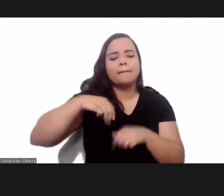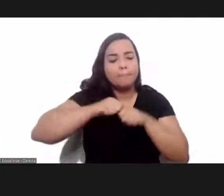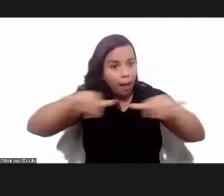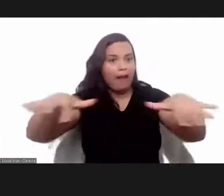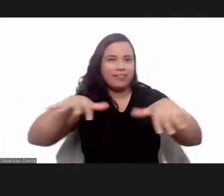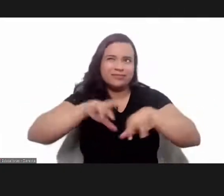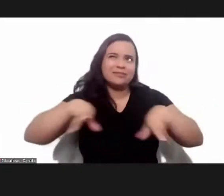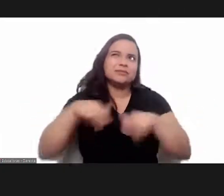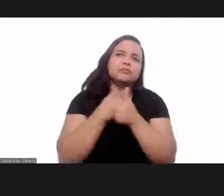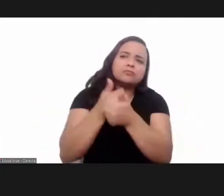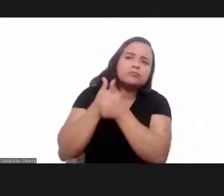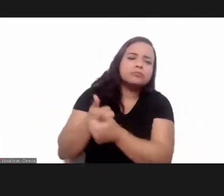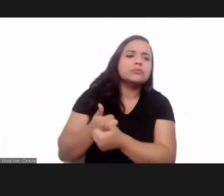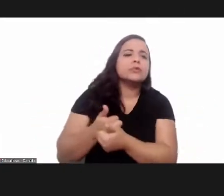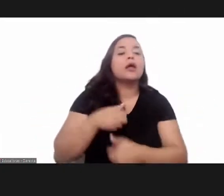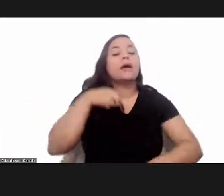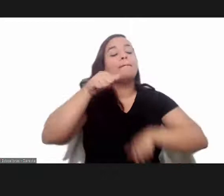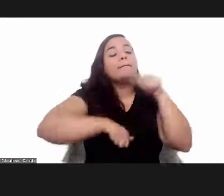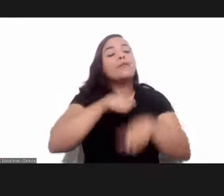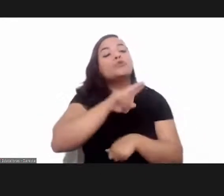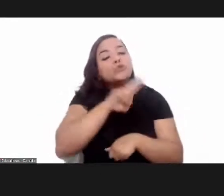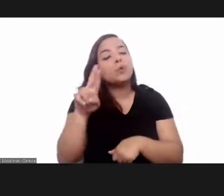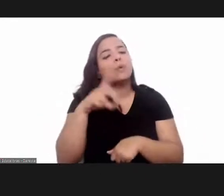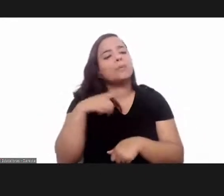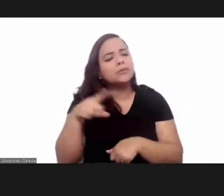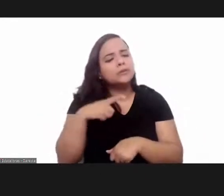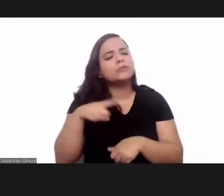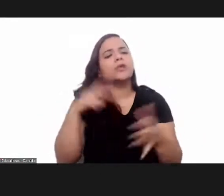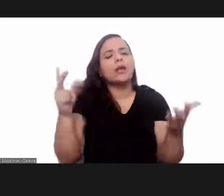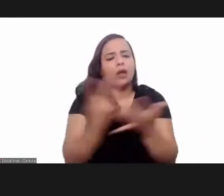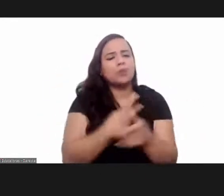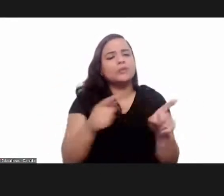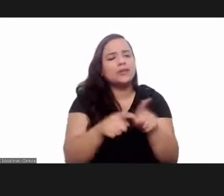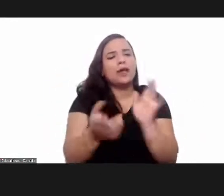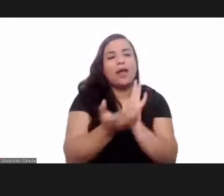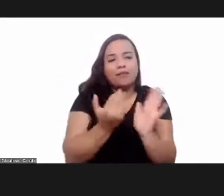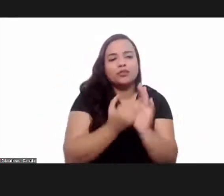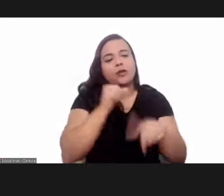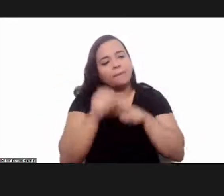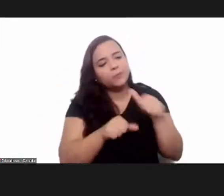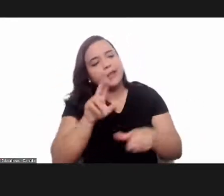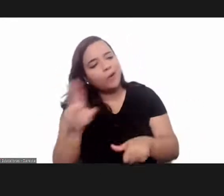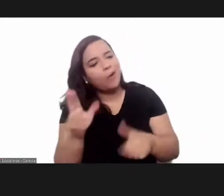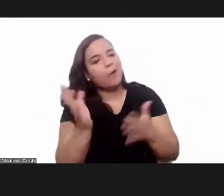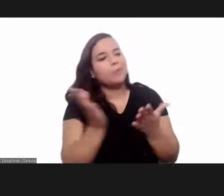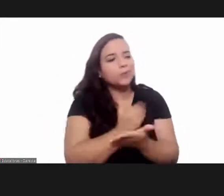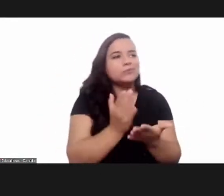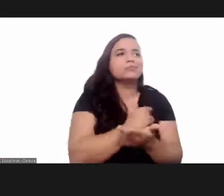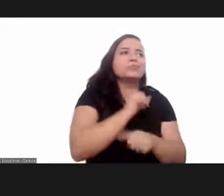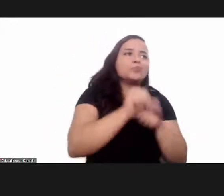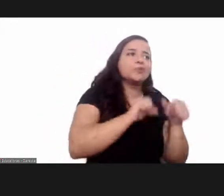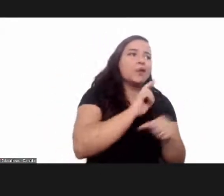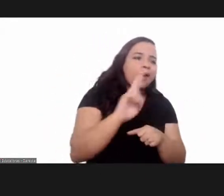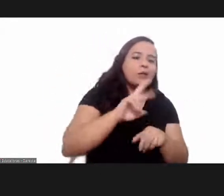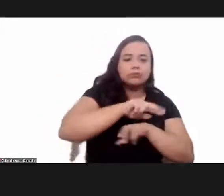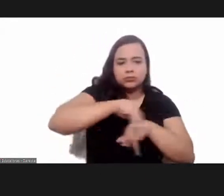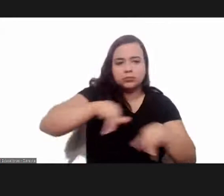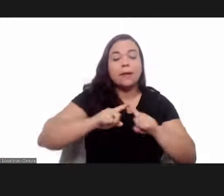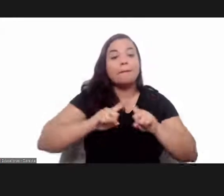journals there was a change of the name to adjust to the period of these new trends